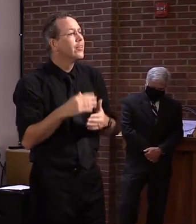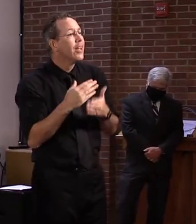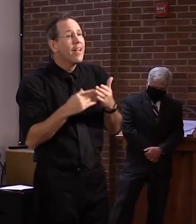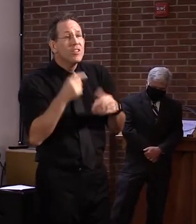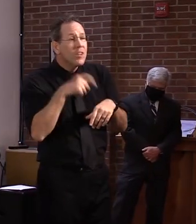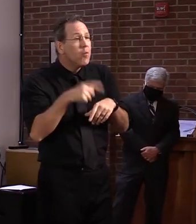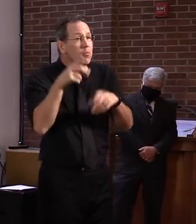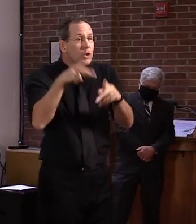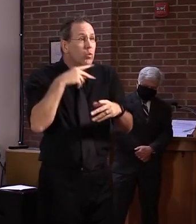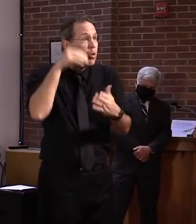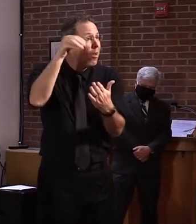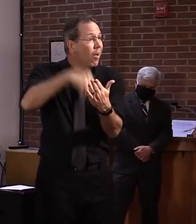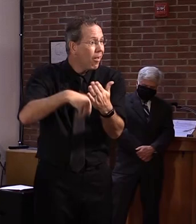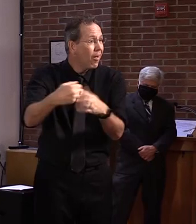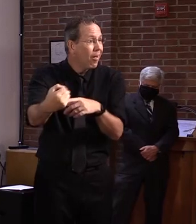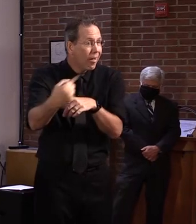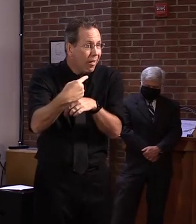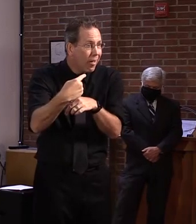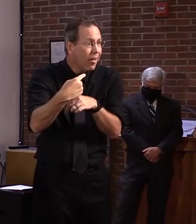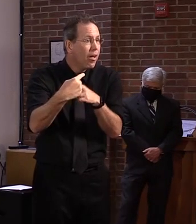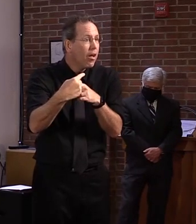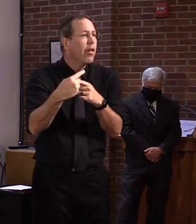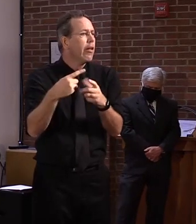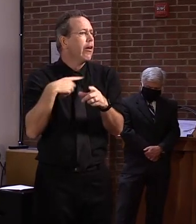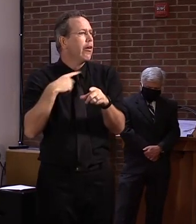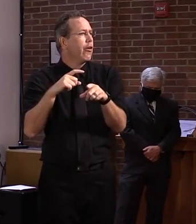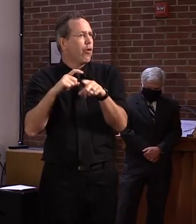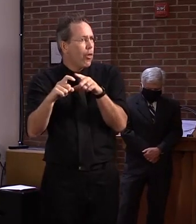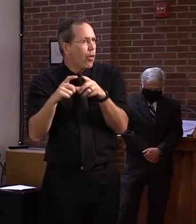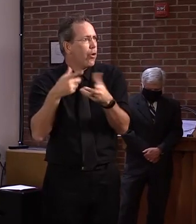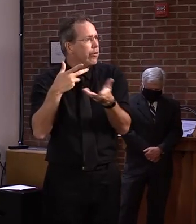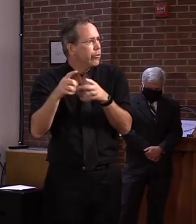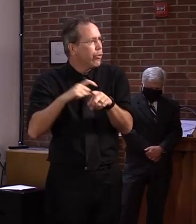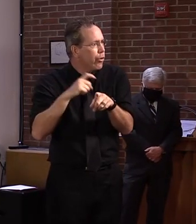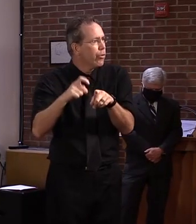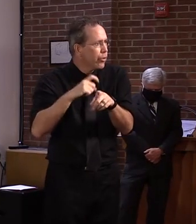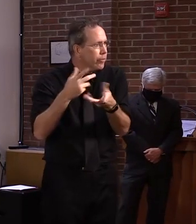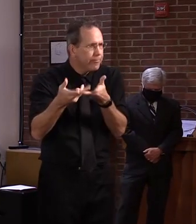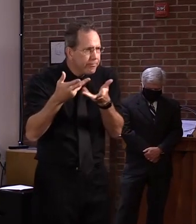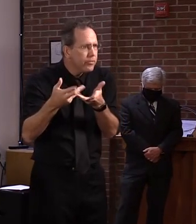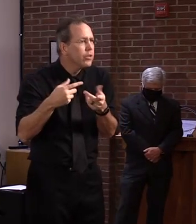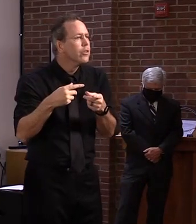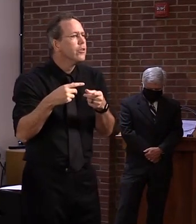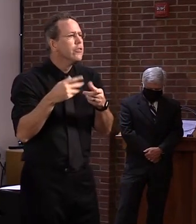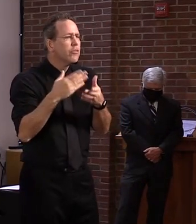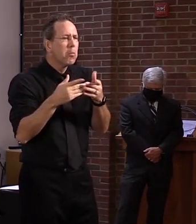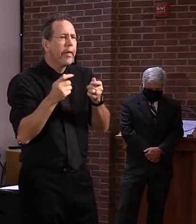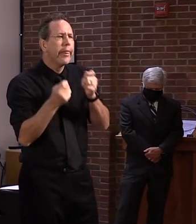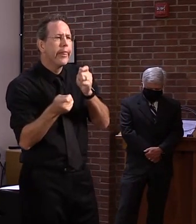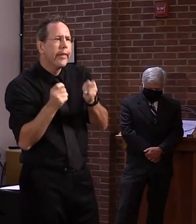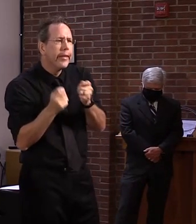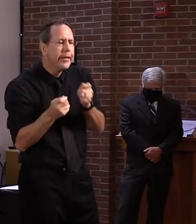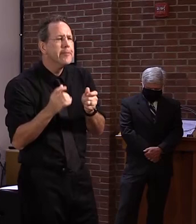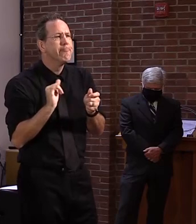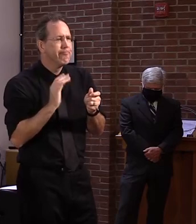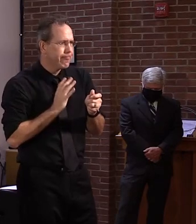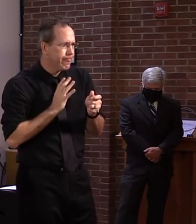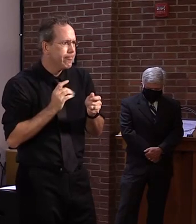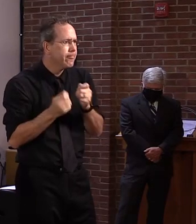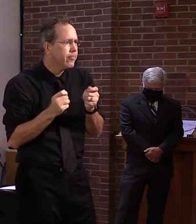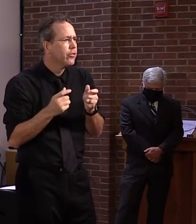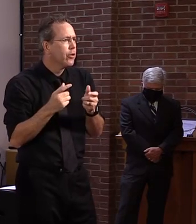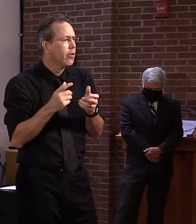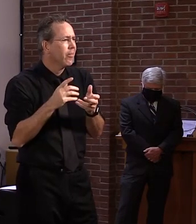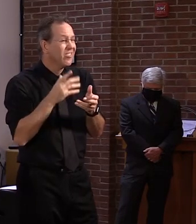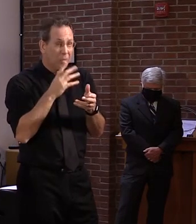claim, they can do something on that claim that would cause the claim to go into adjudication. So in